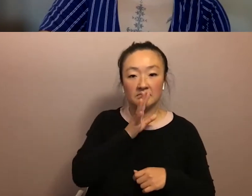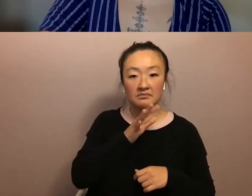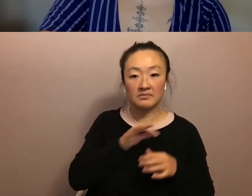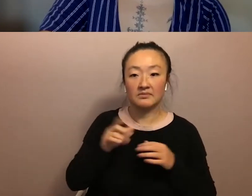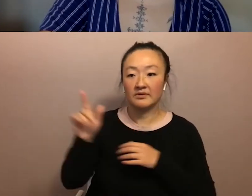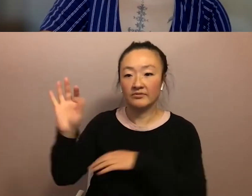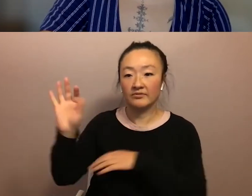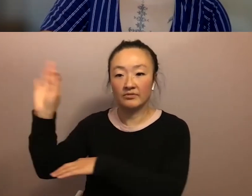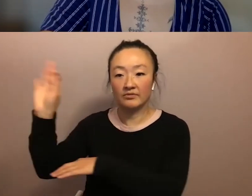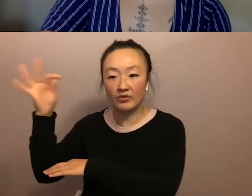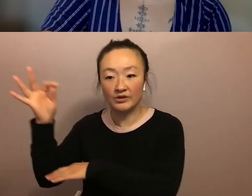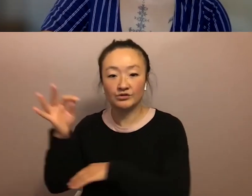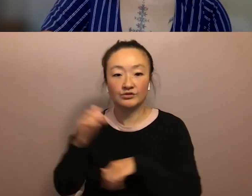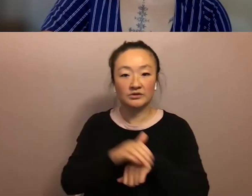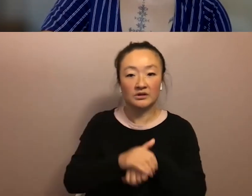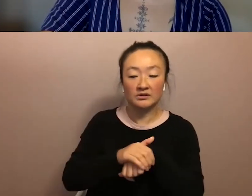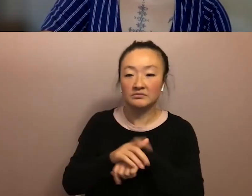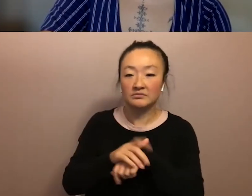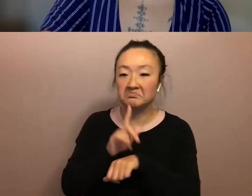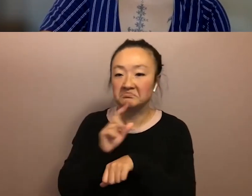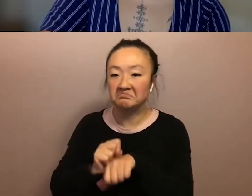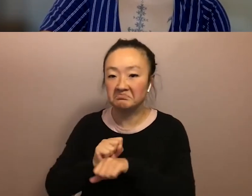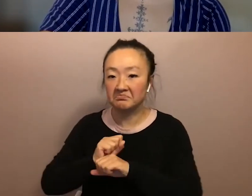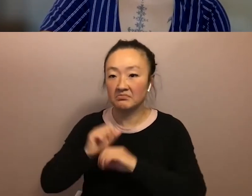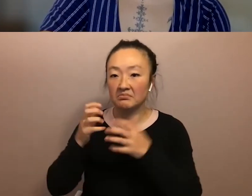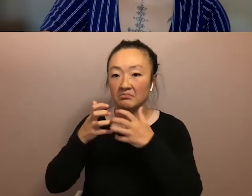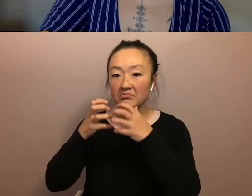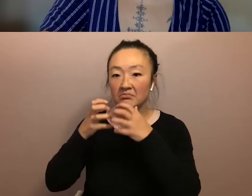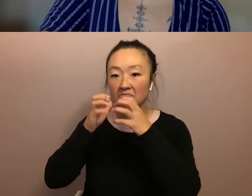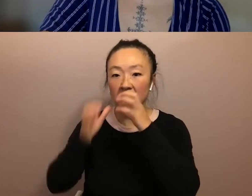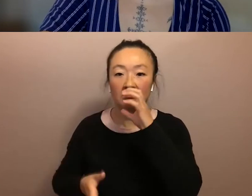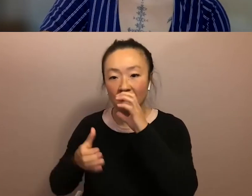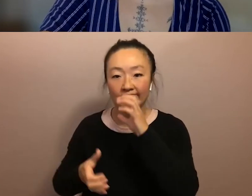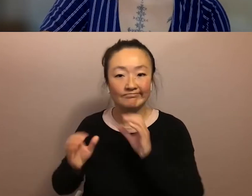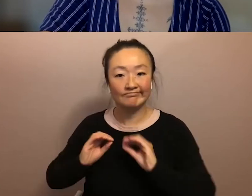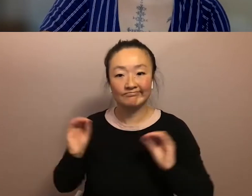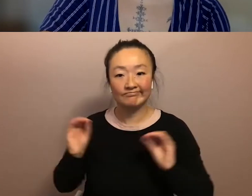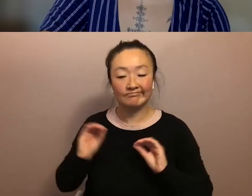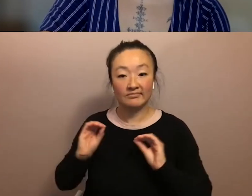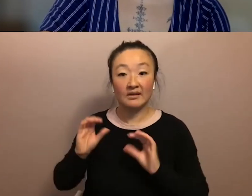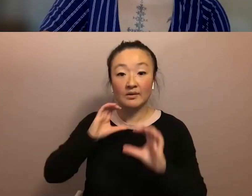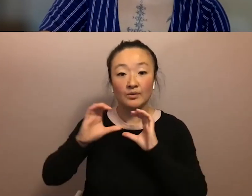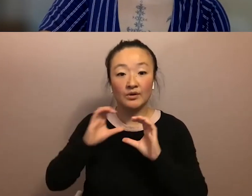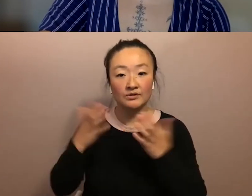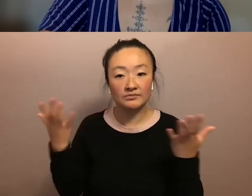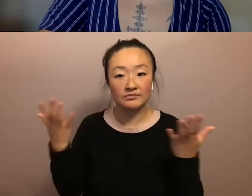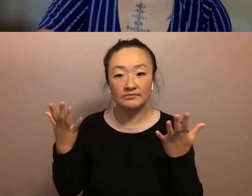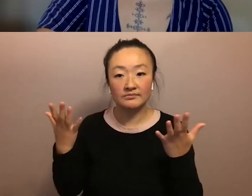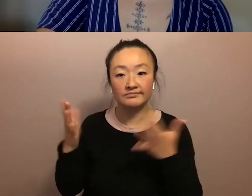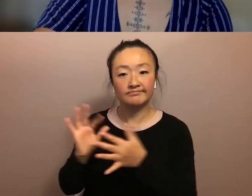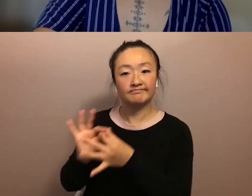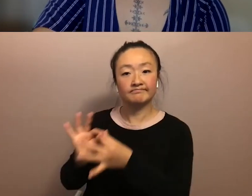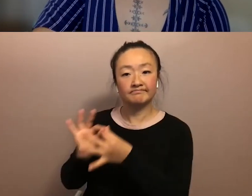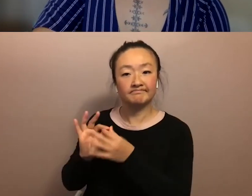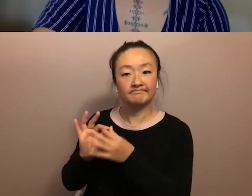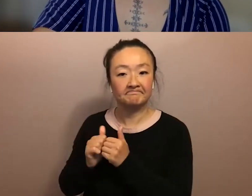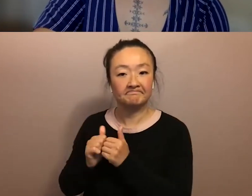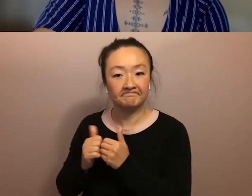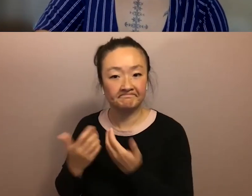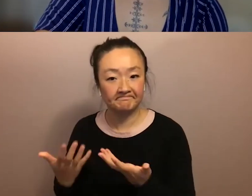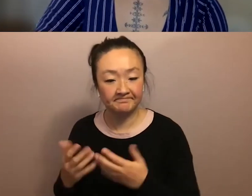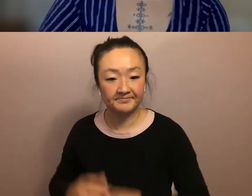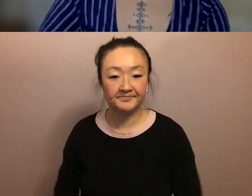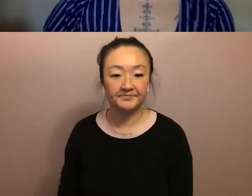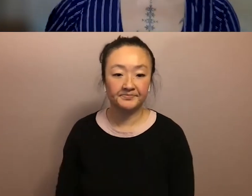like literally there is no communication. Um, and where there is no communication, where can there be kinship? Um,